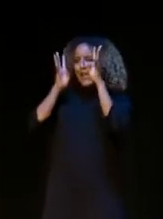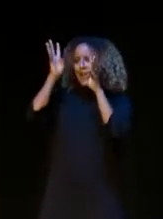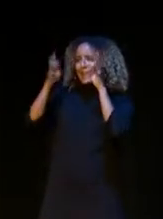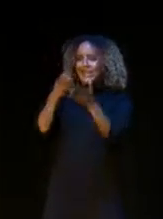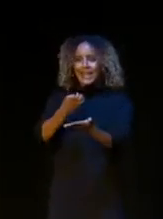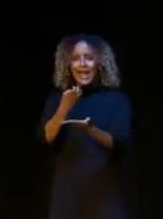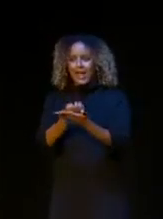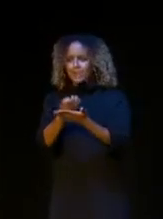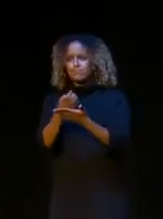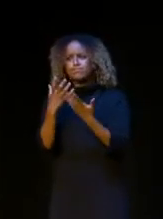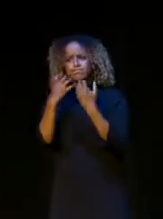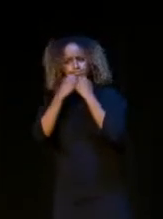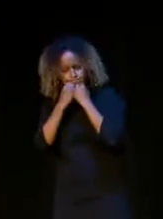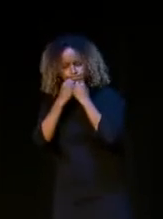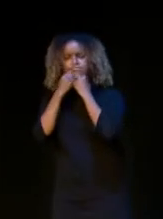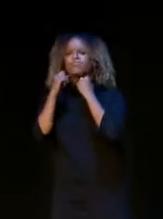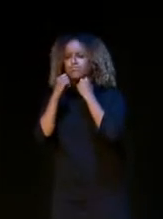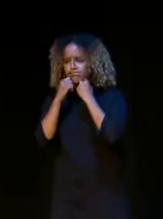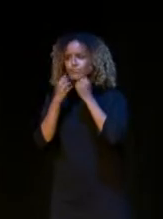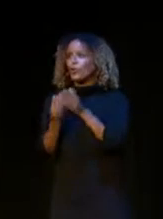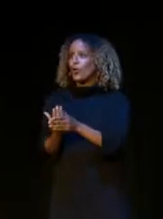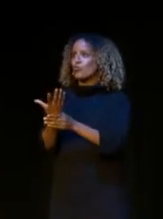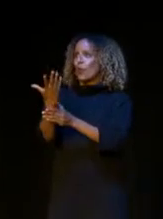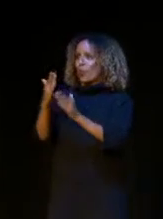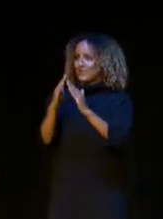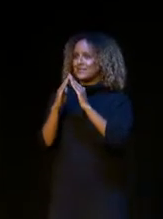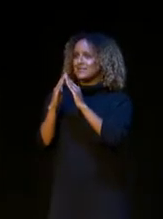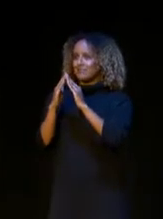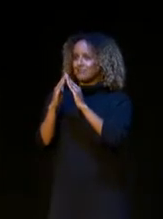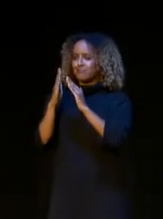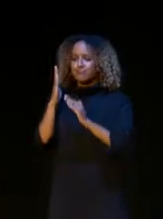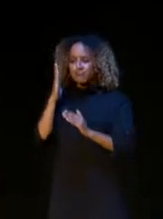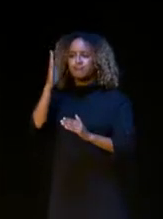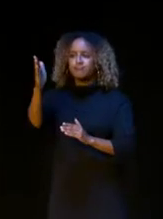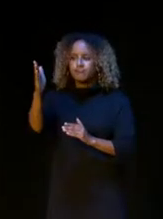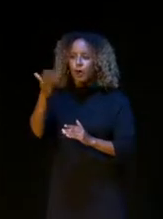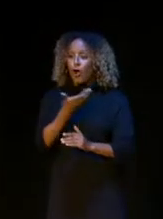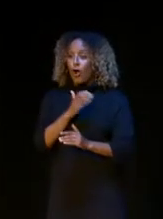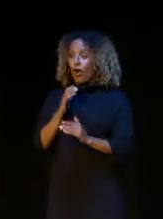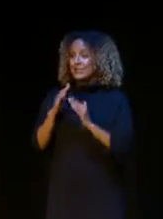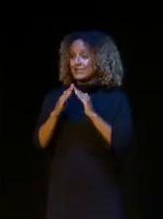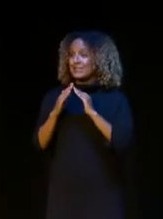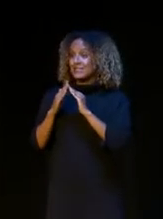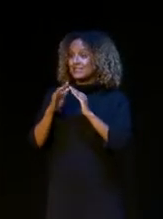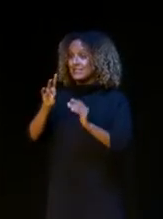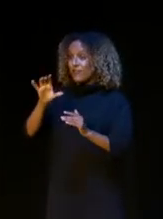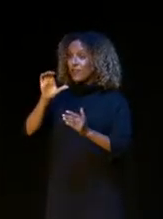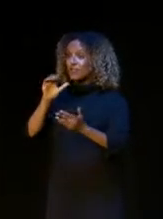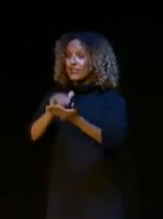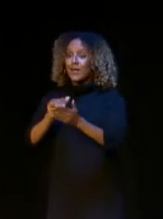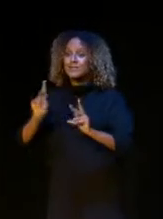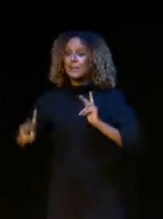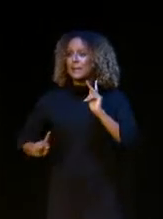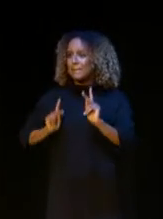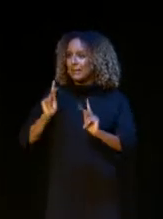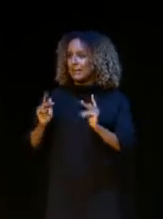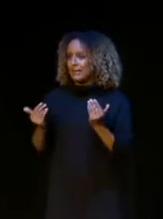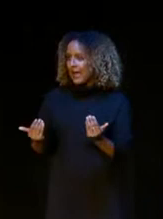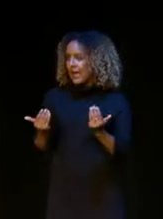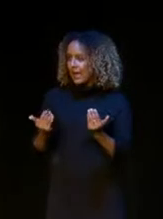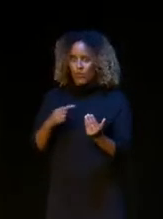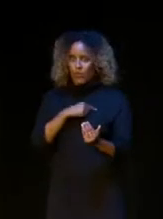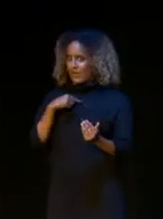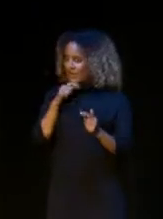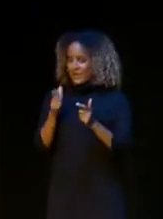economy is to a growing city. Our city is over 700,000 people now. We